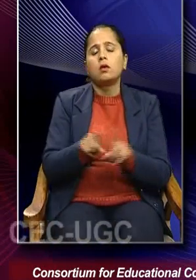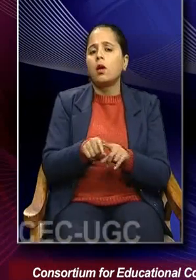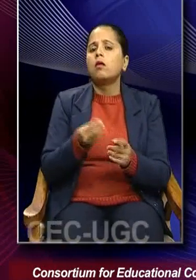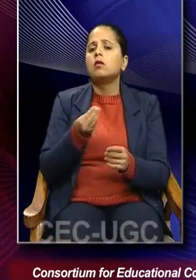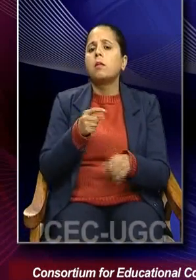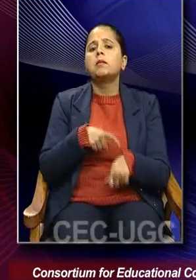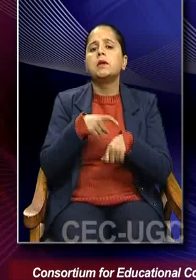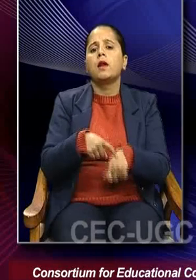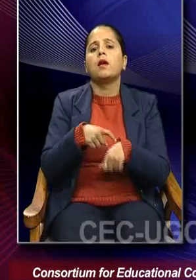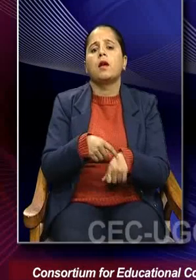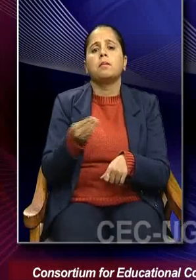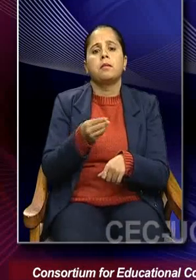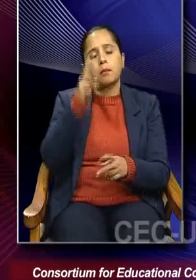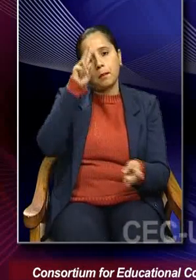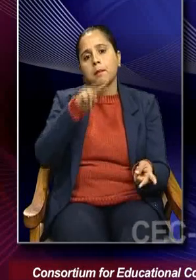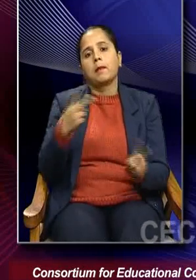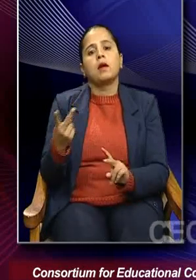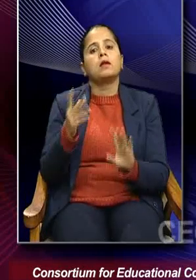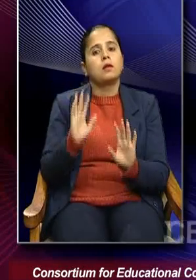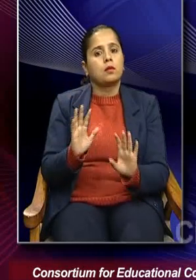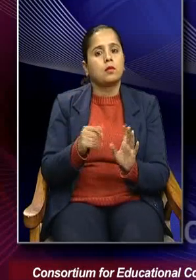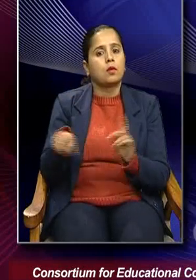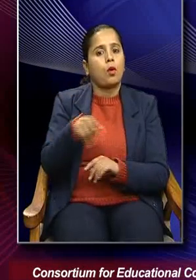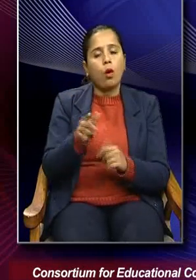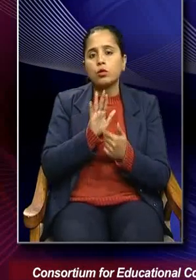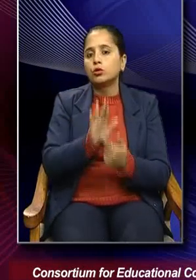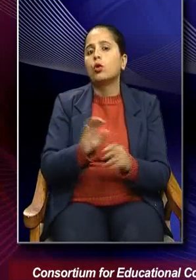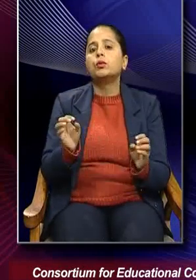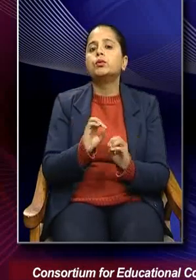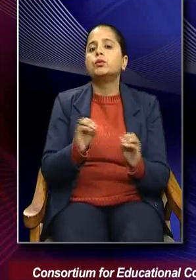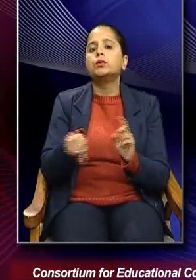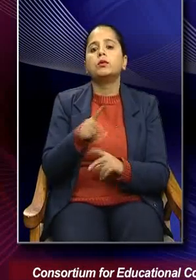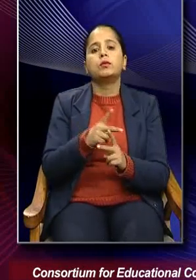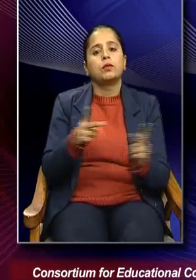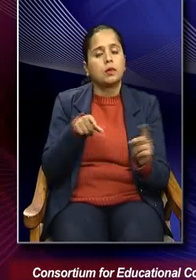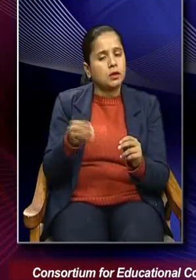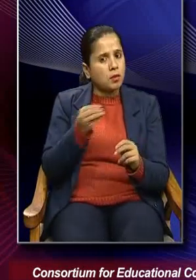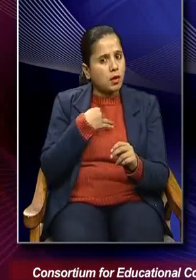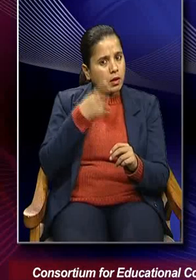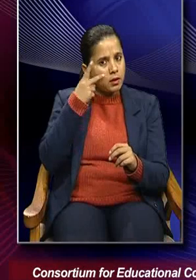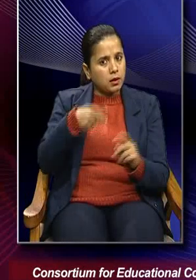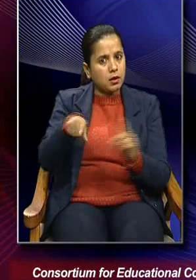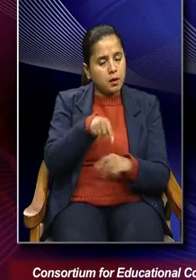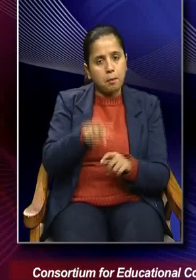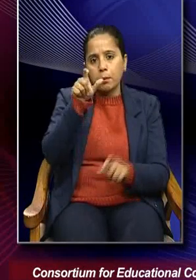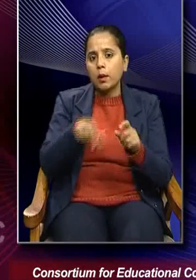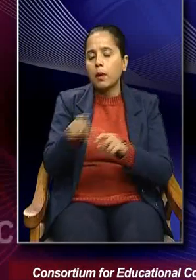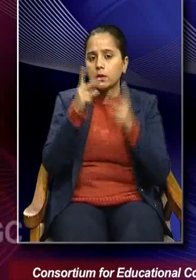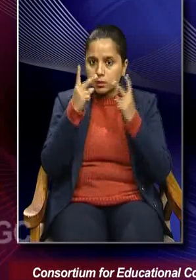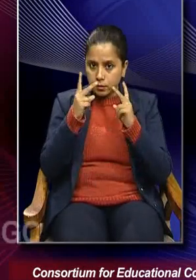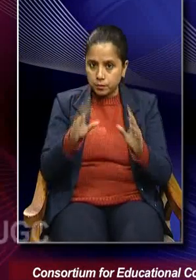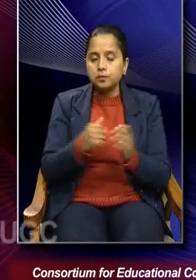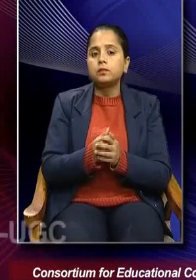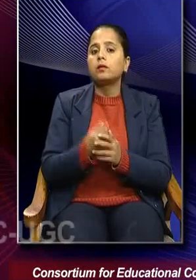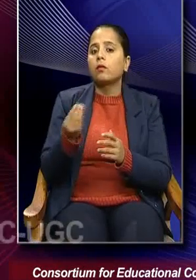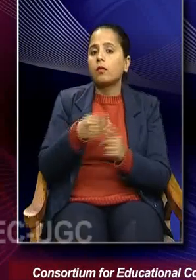mis-assumed or has been misrepresented as something which deals with people, as